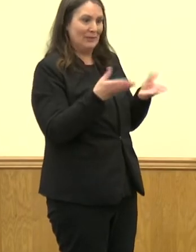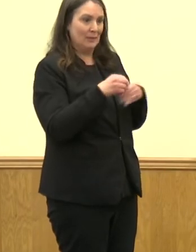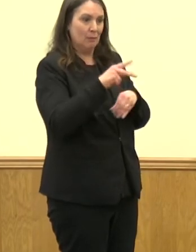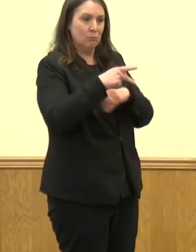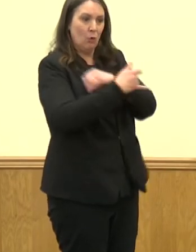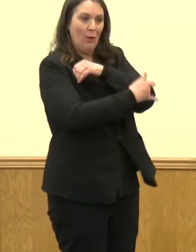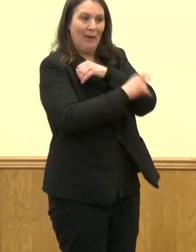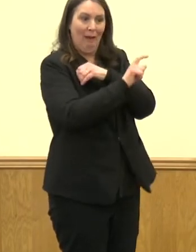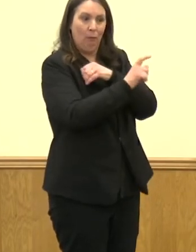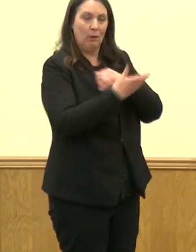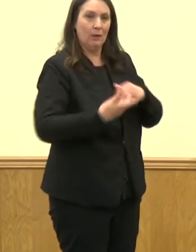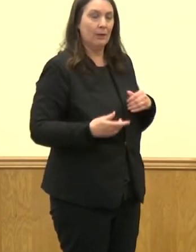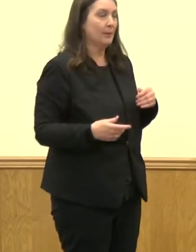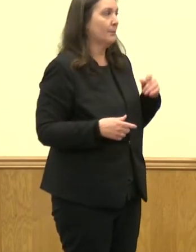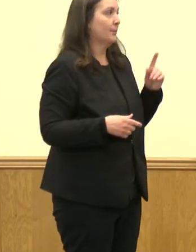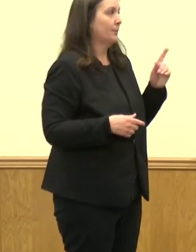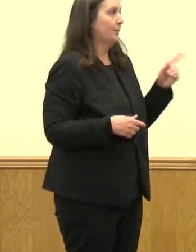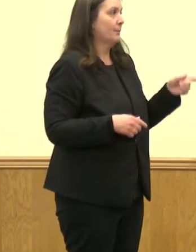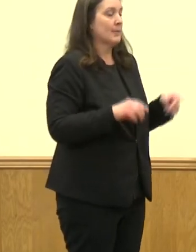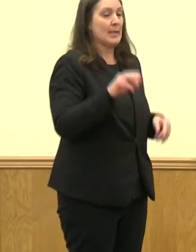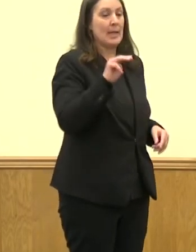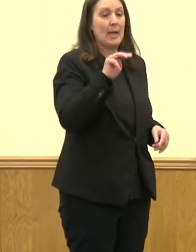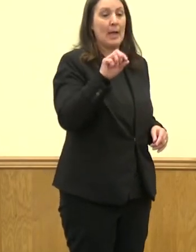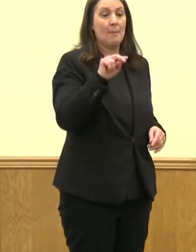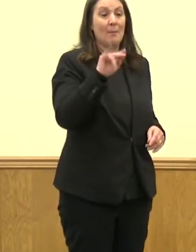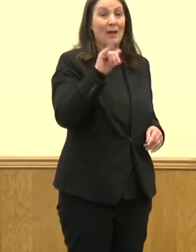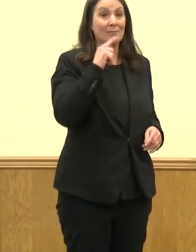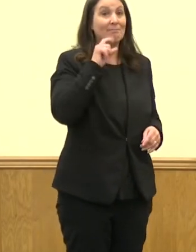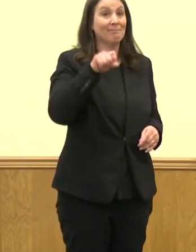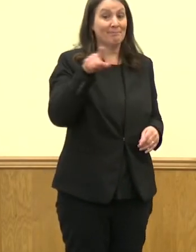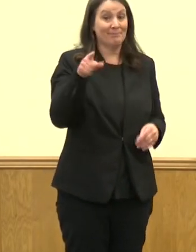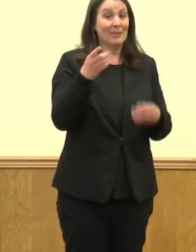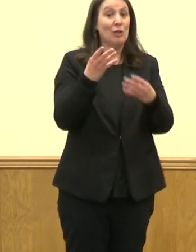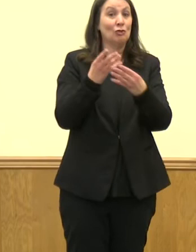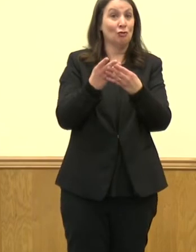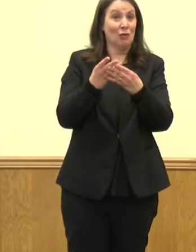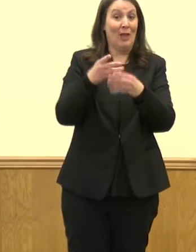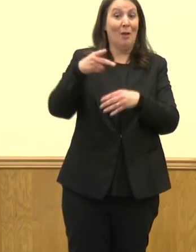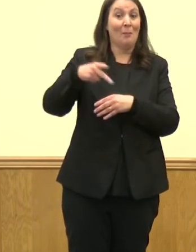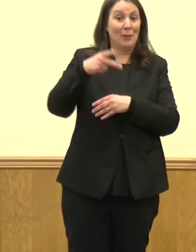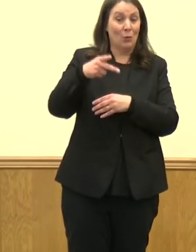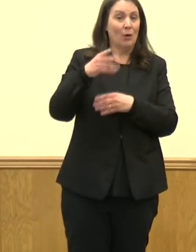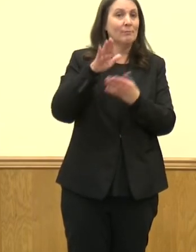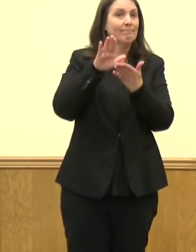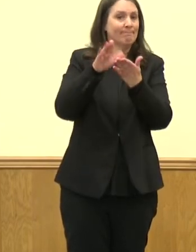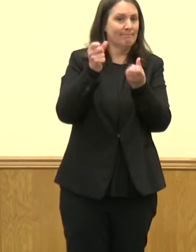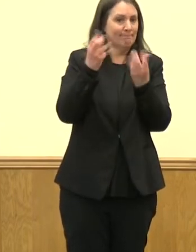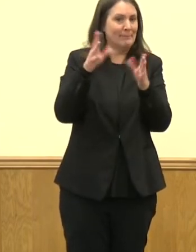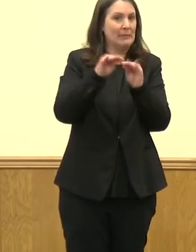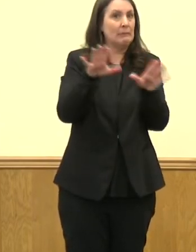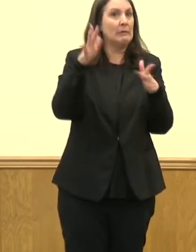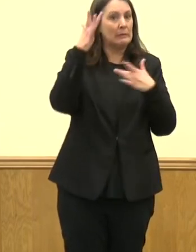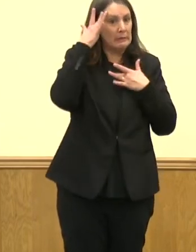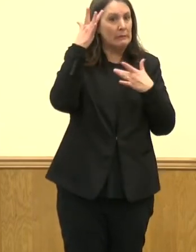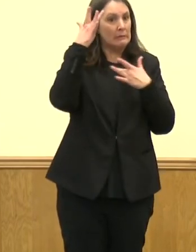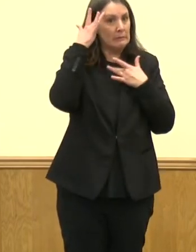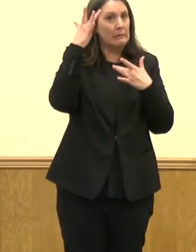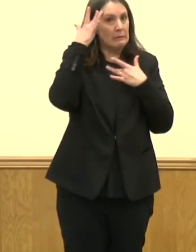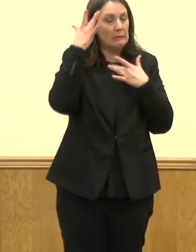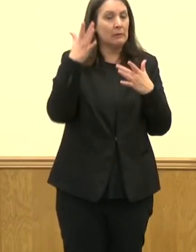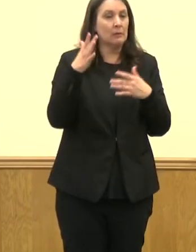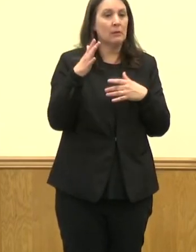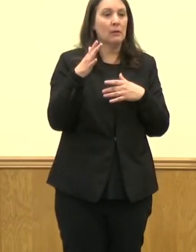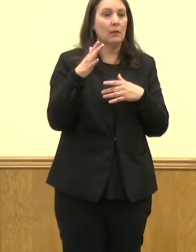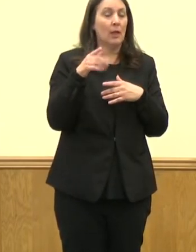So our Peoria County Jail has sustained a couple of outbreaks that they have worked through, and they continue to, I think, always do the right thing, which is